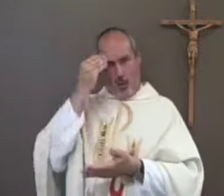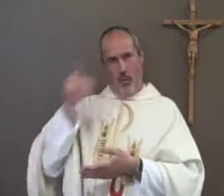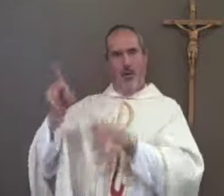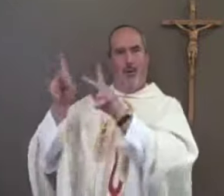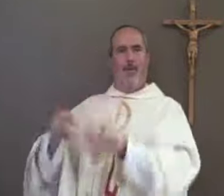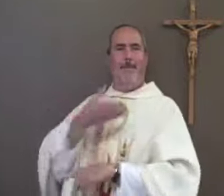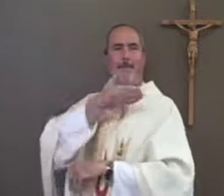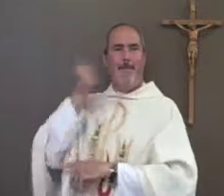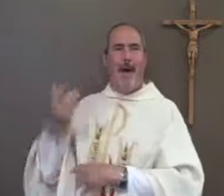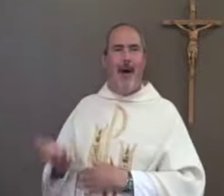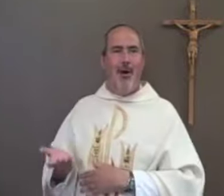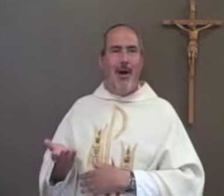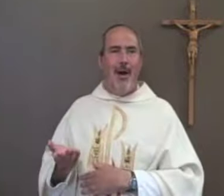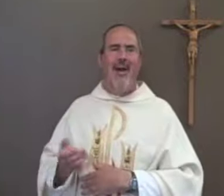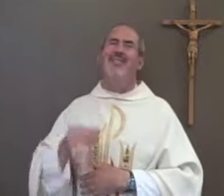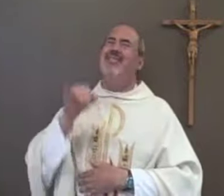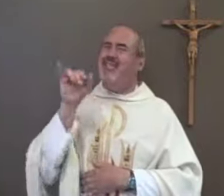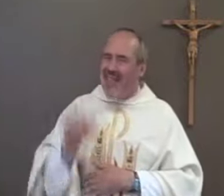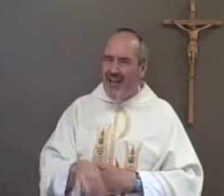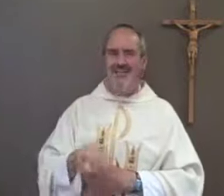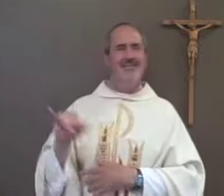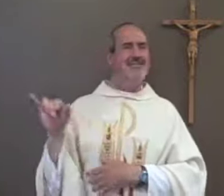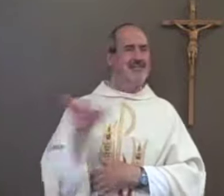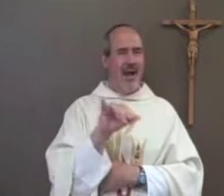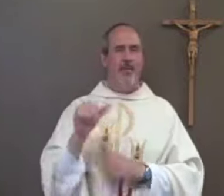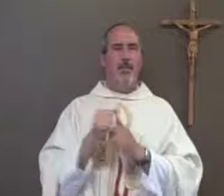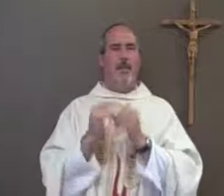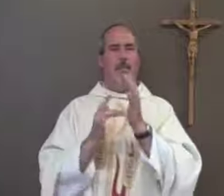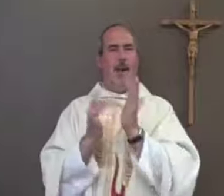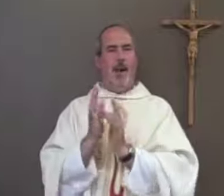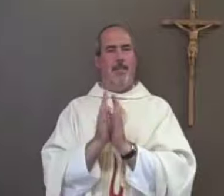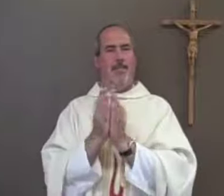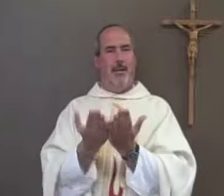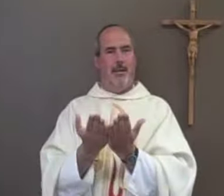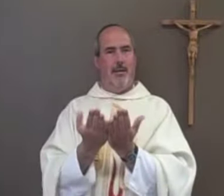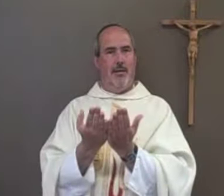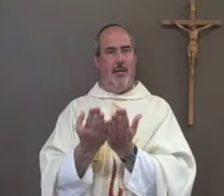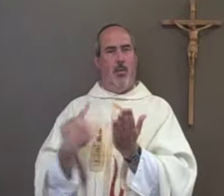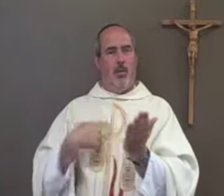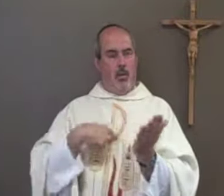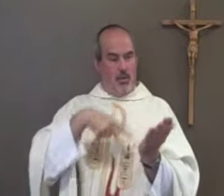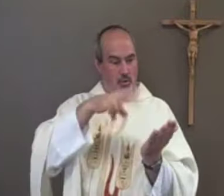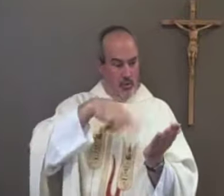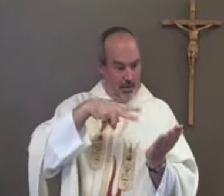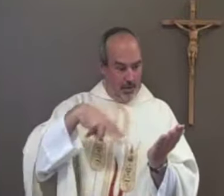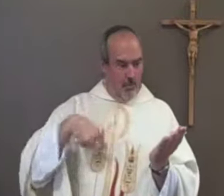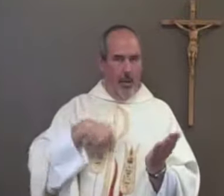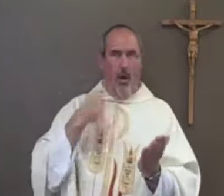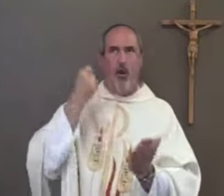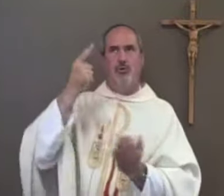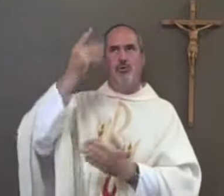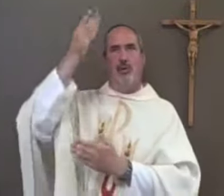important because it helps you gain a better understanding of that person and to know them better it's the same way with the Bible